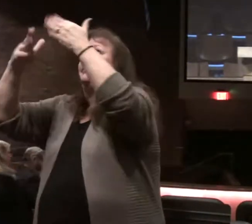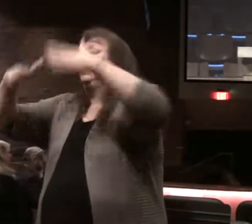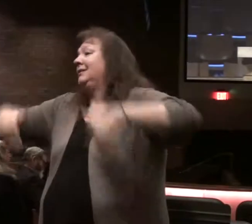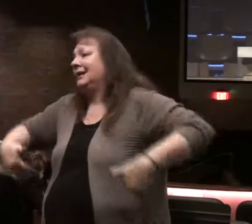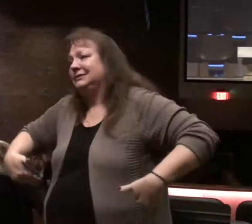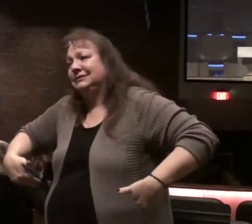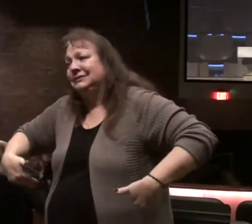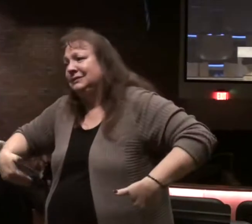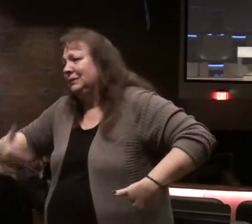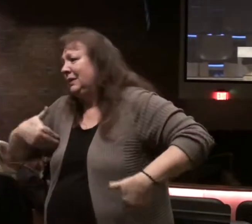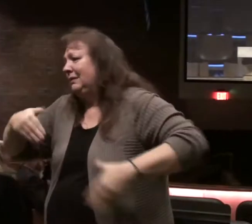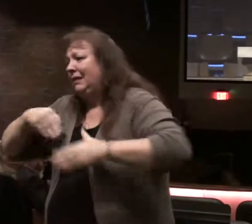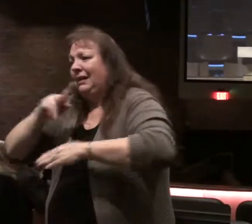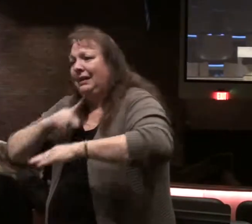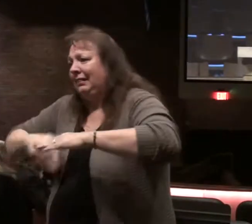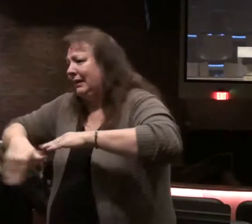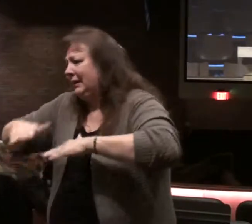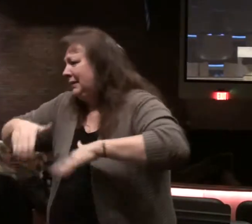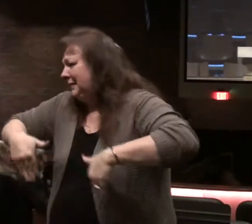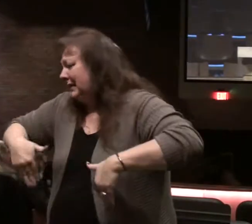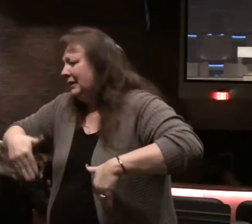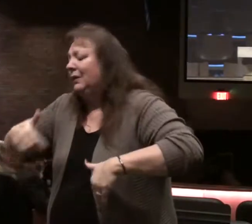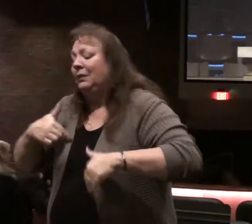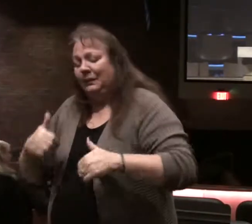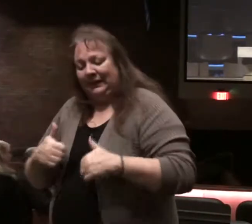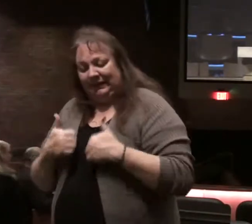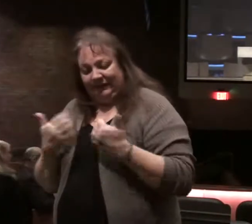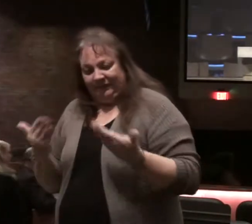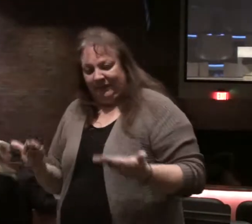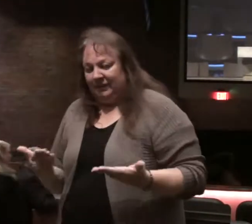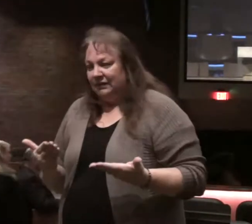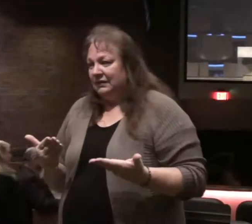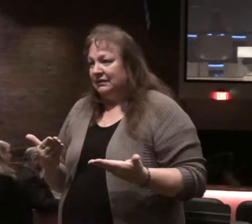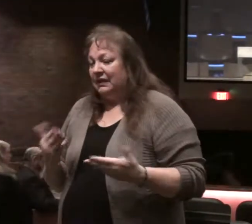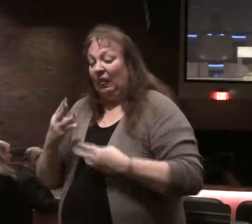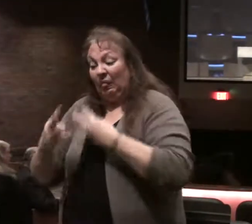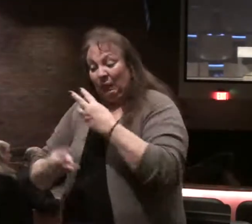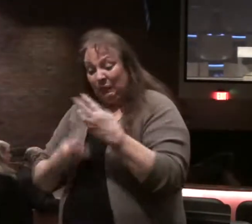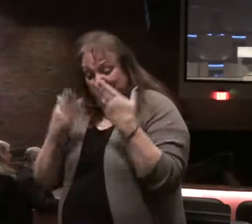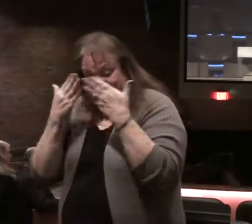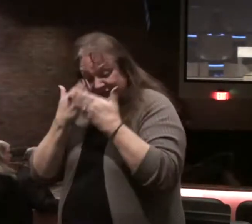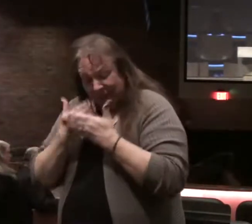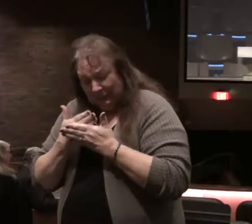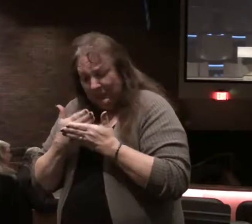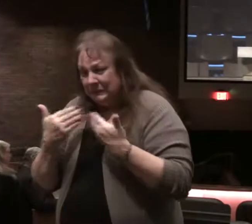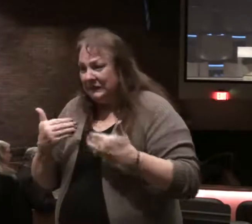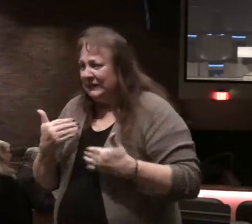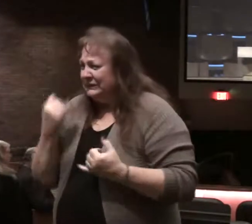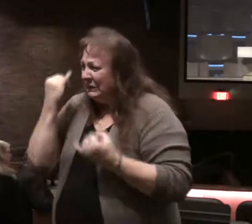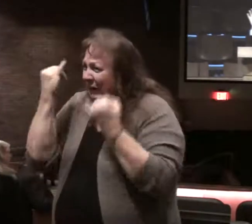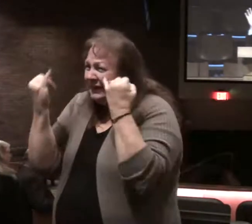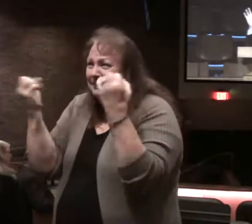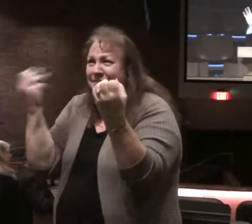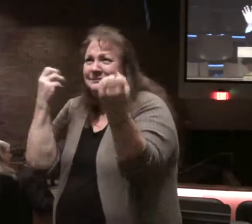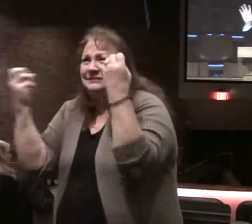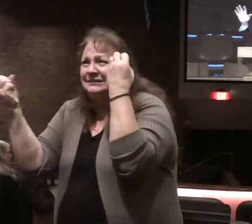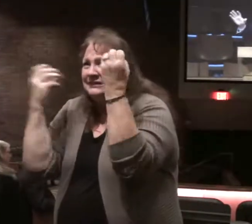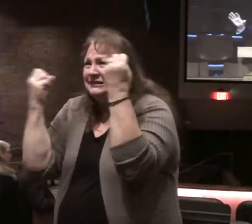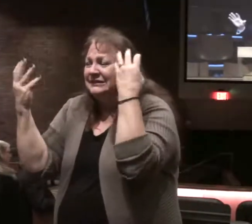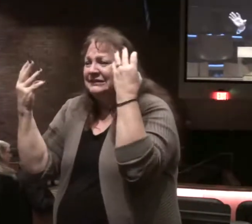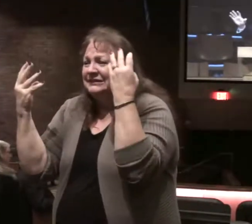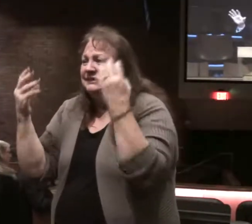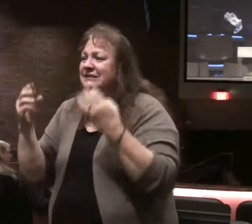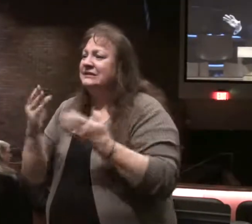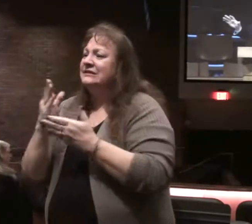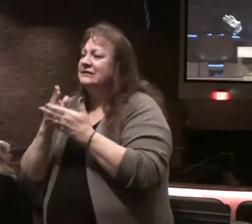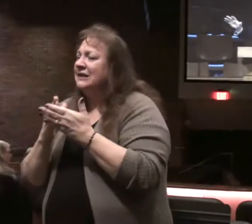We are not in the kingdom yet. We do live in a dark world. So there's constantly ideas, and not all as